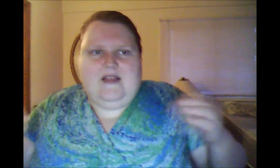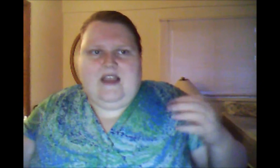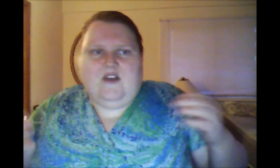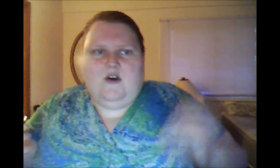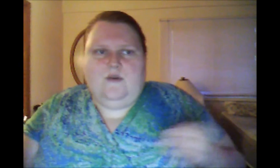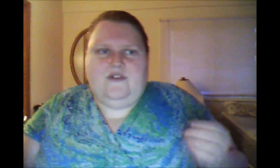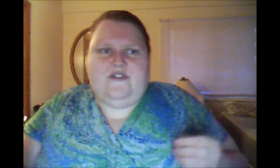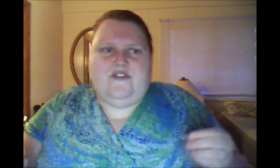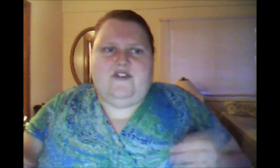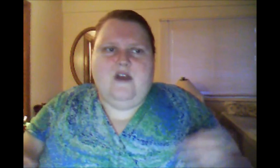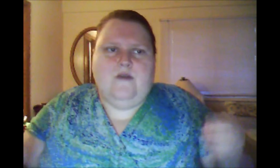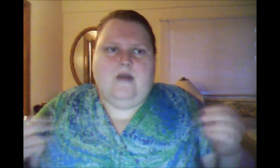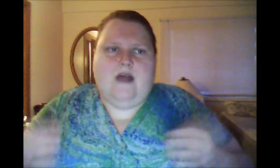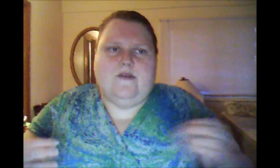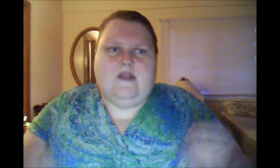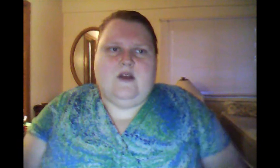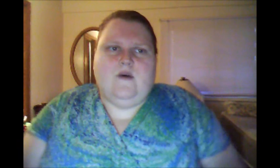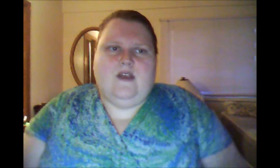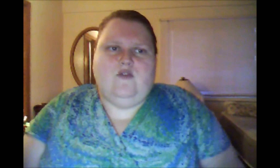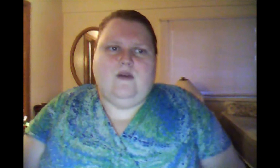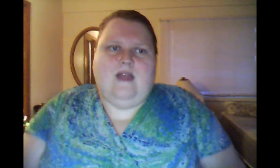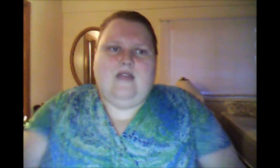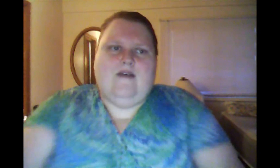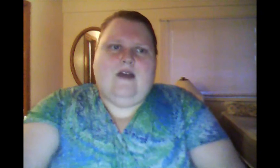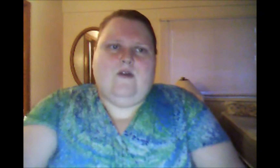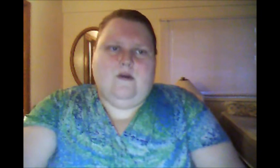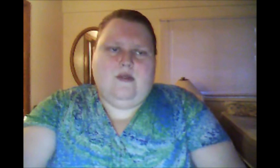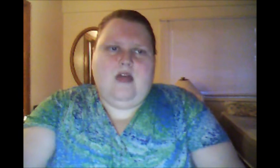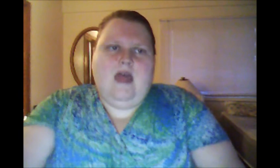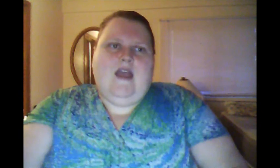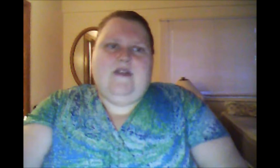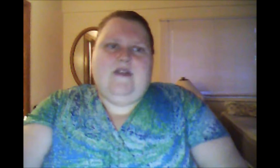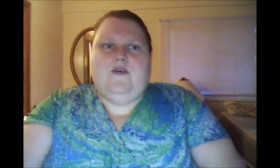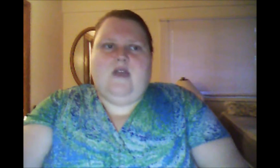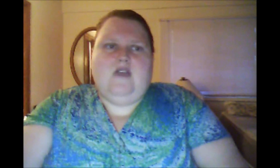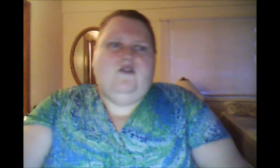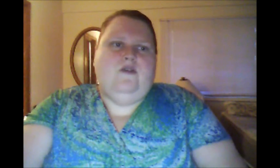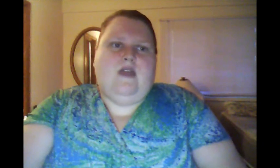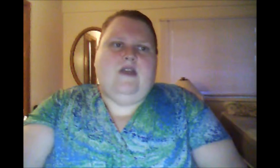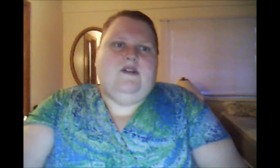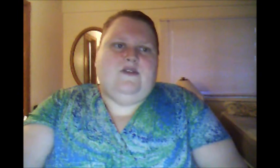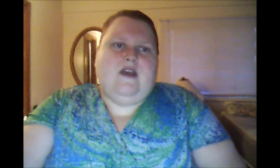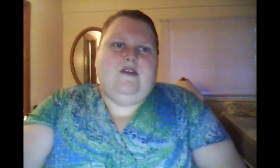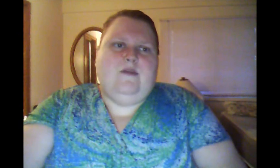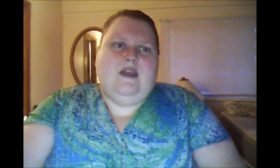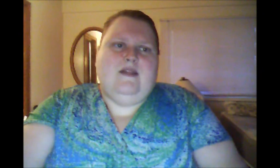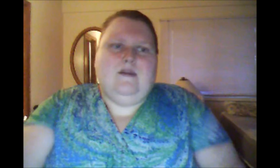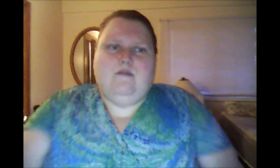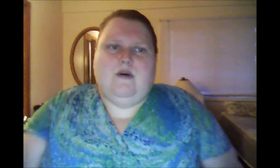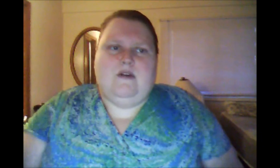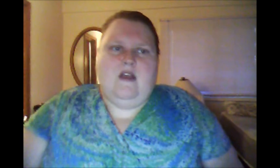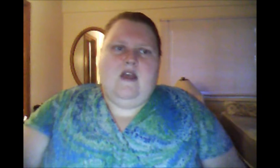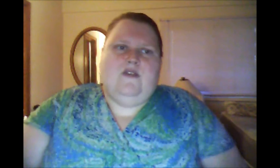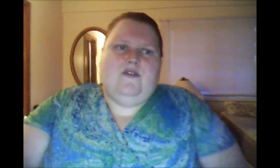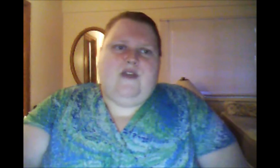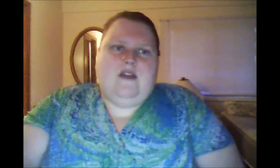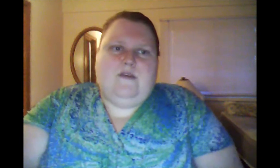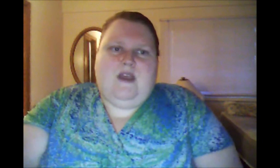like ghosts rather than going to a life on Earth. And that's okay, too. They can decide to be in limbo and decide to be